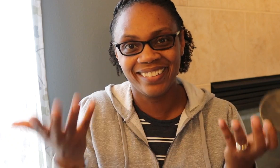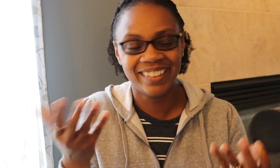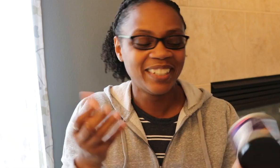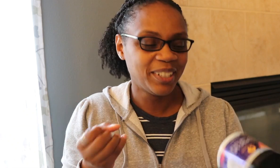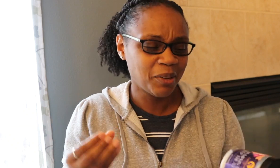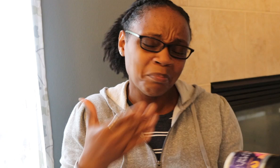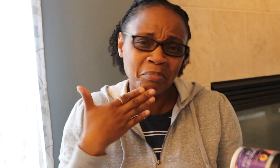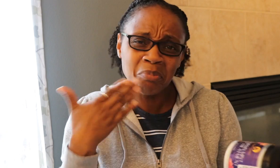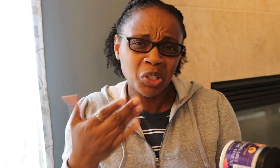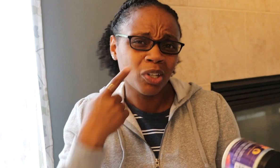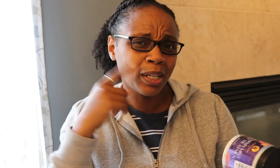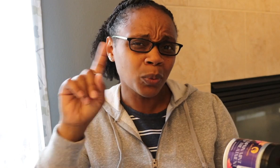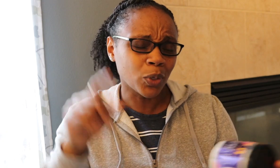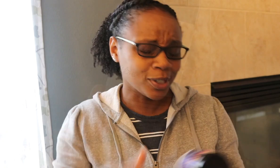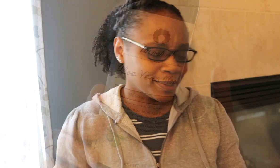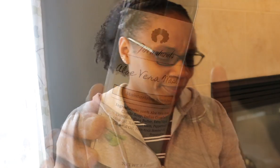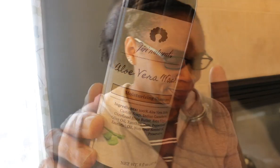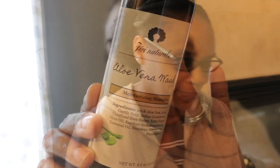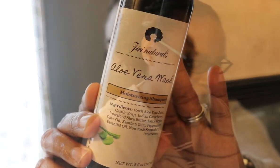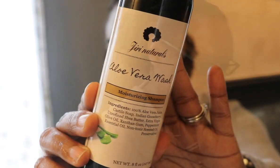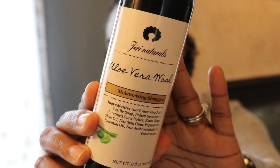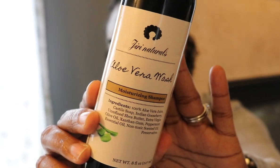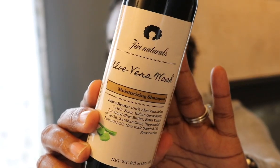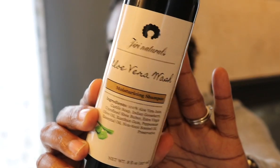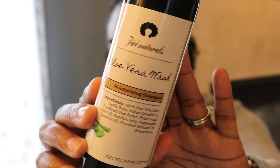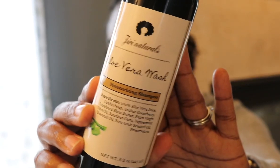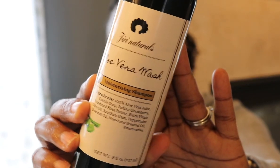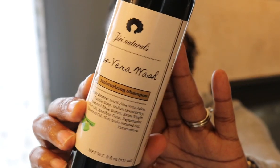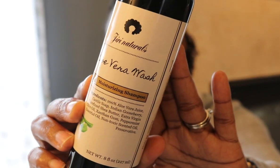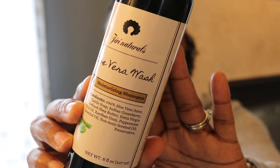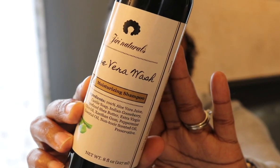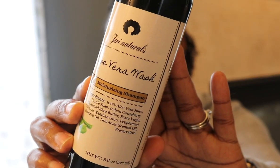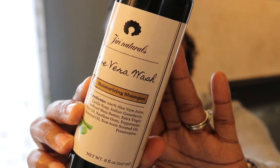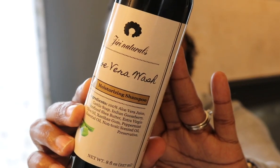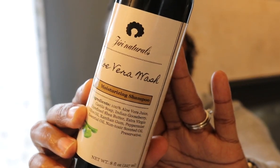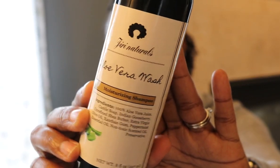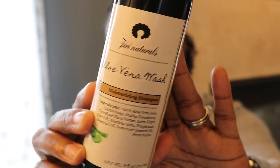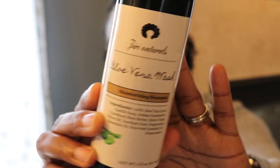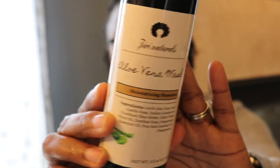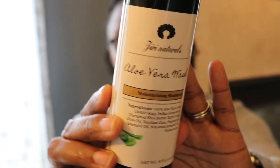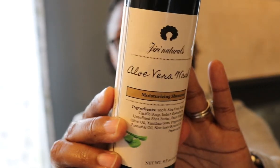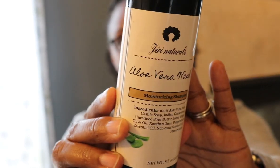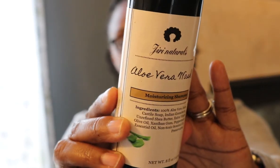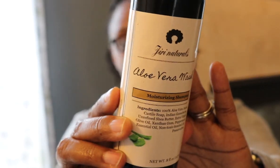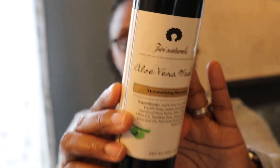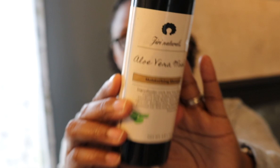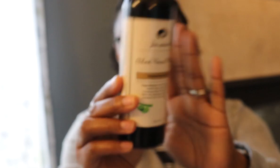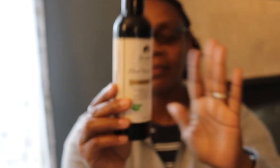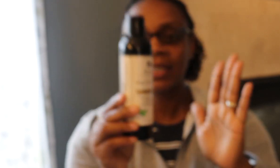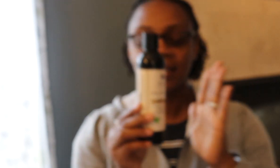I'm kind of lessening how many products I use, but this did work. Here's the Jerry Naturals Aloe Vera Wash.